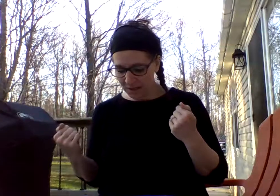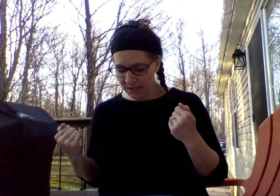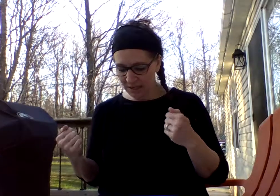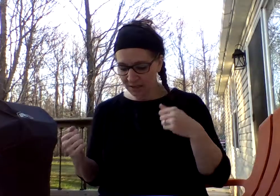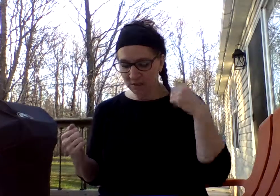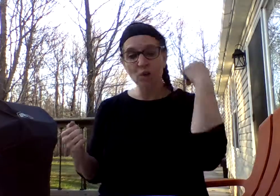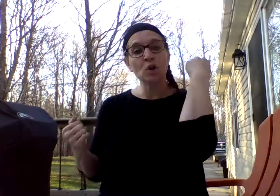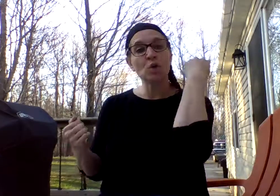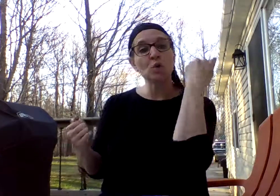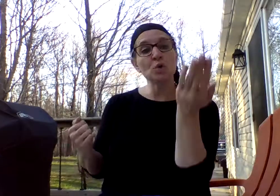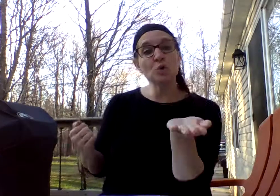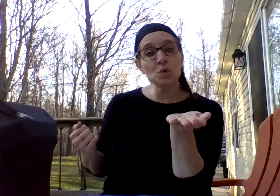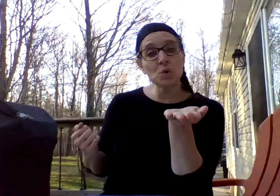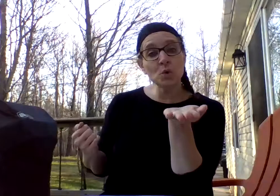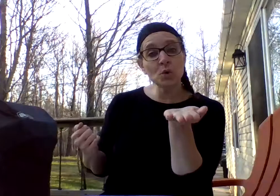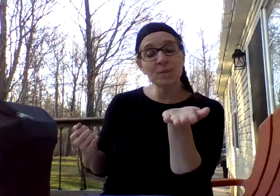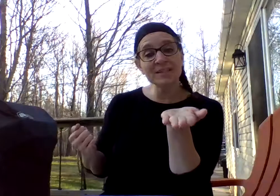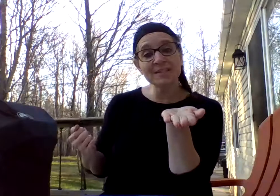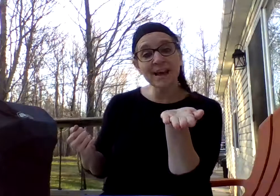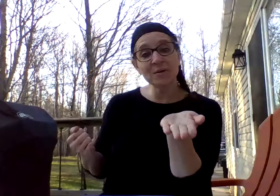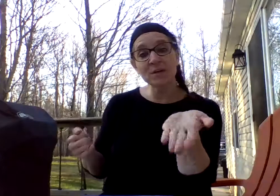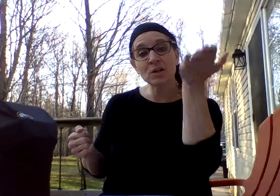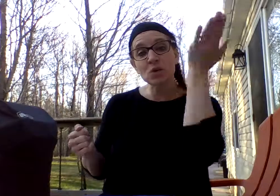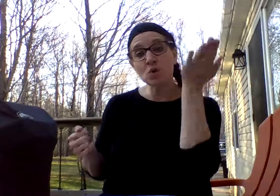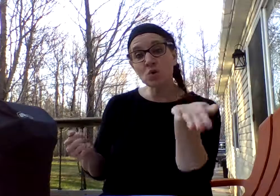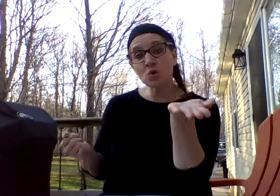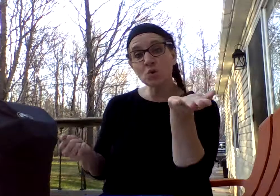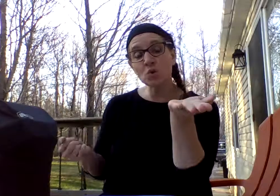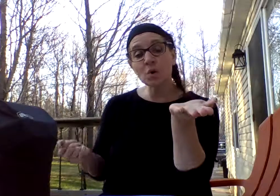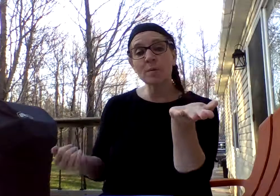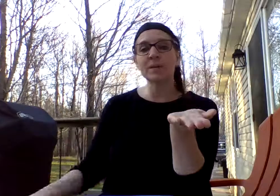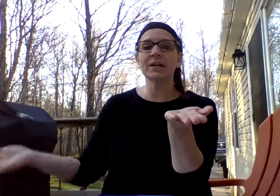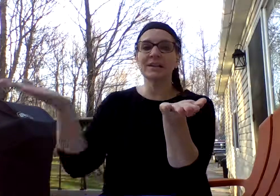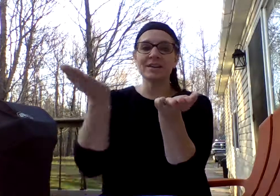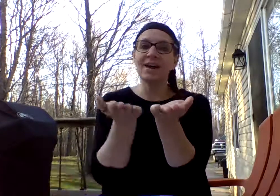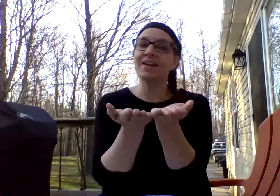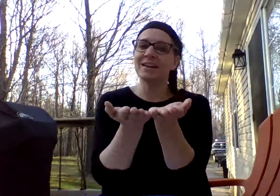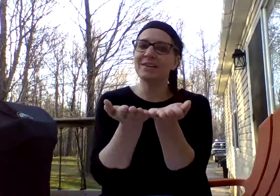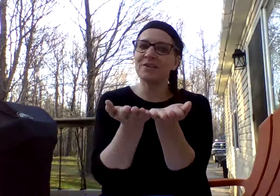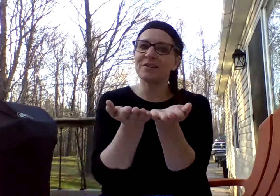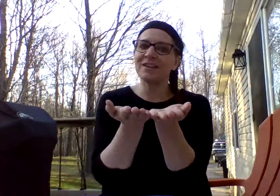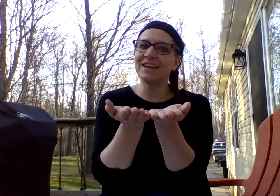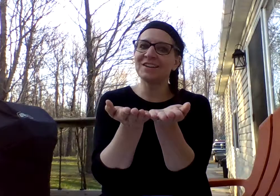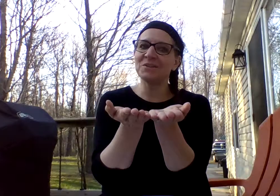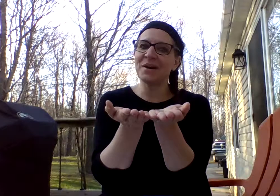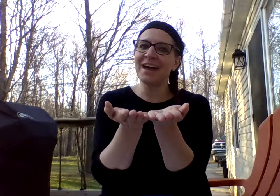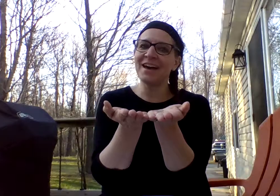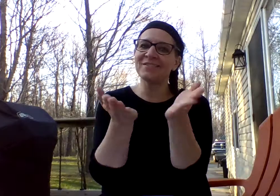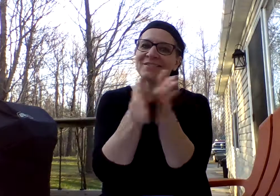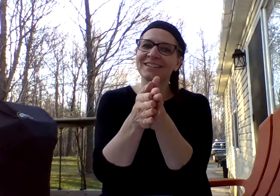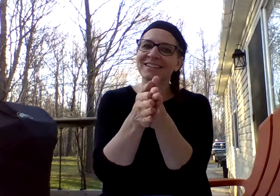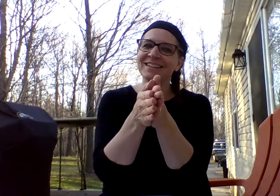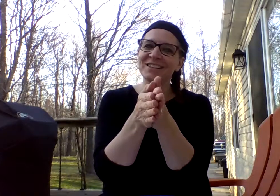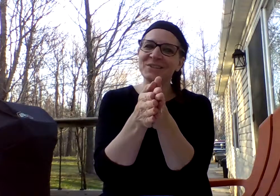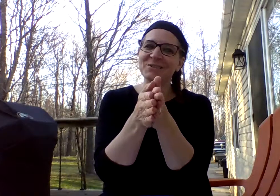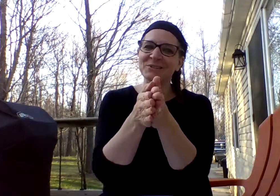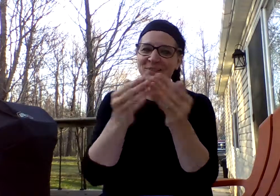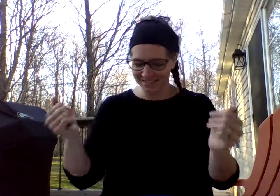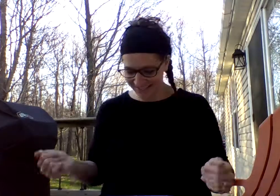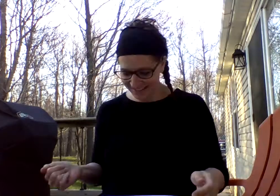is oo. What's the sound? Oo. Put ya in front of it. And you have you. Good